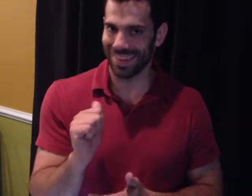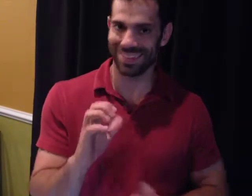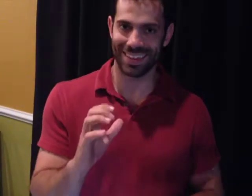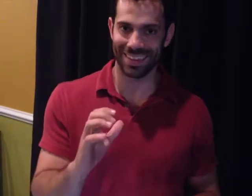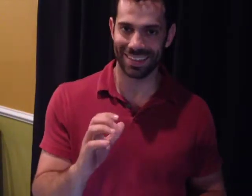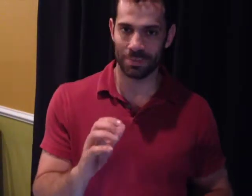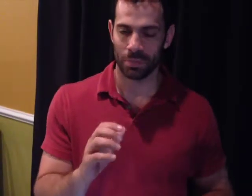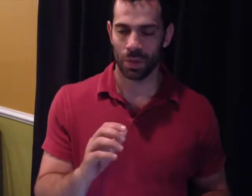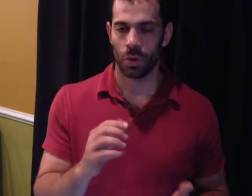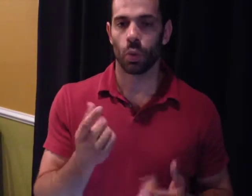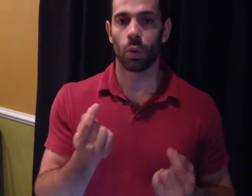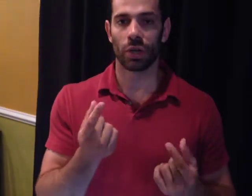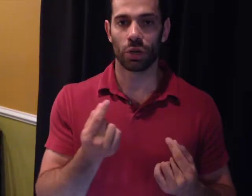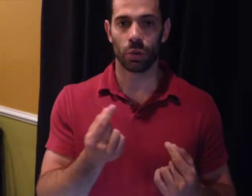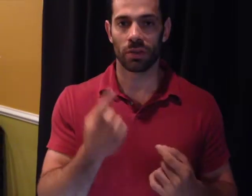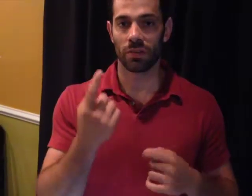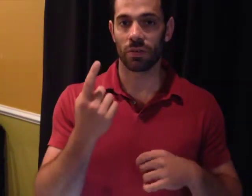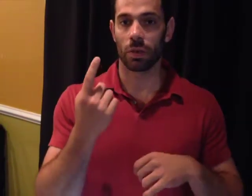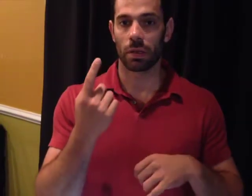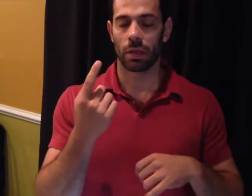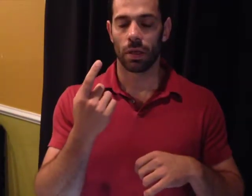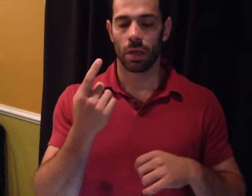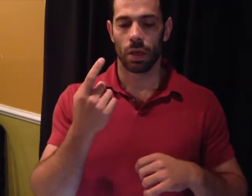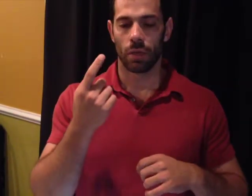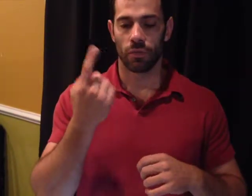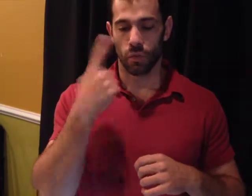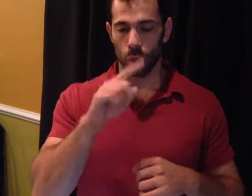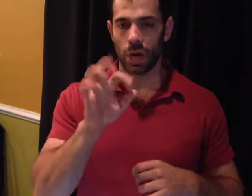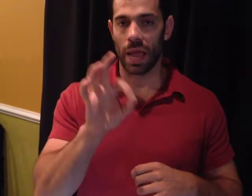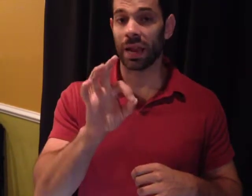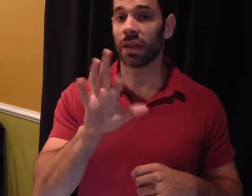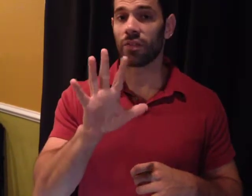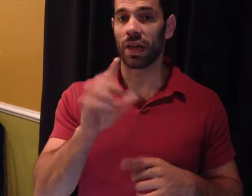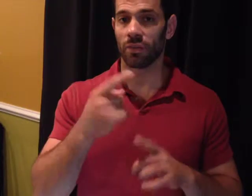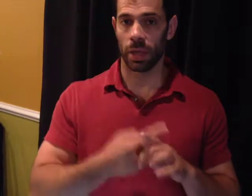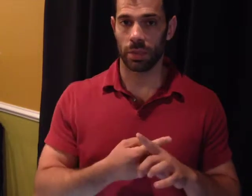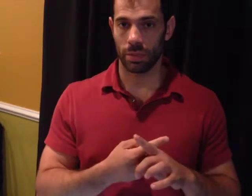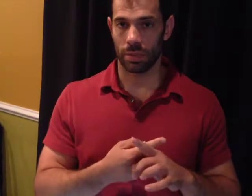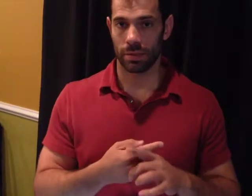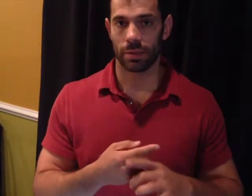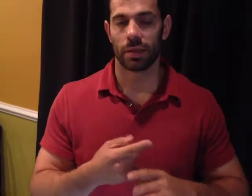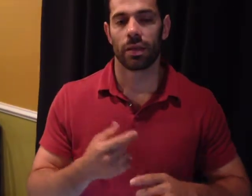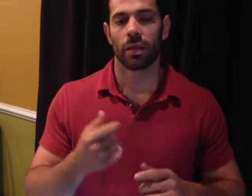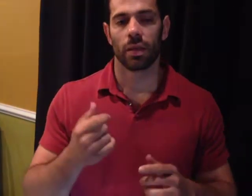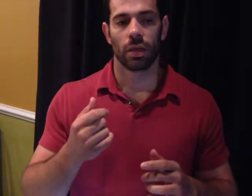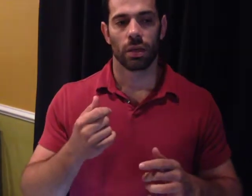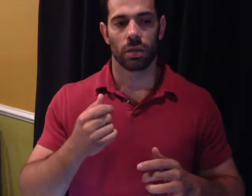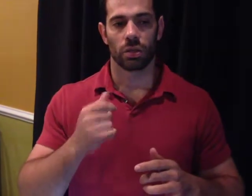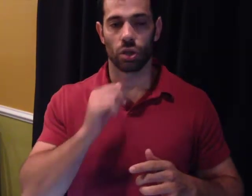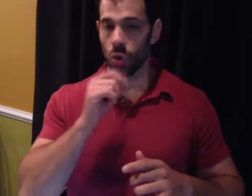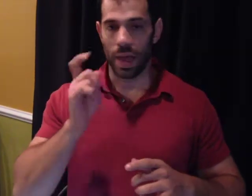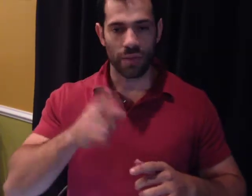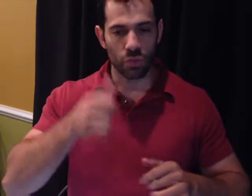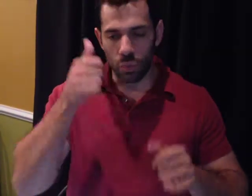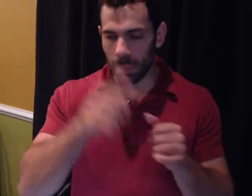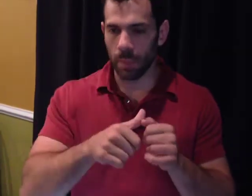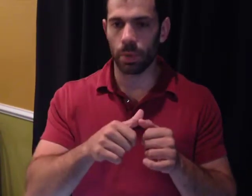AC. What we do is, for $9.95 a month, you don't have to remember